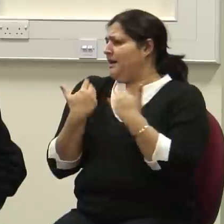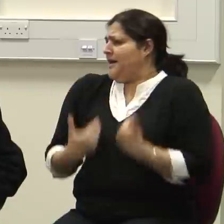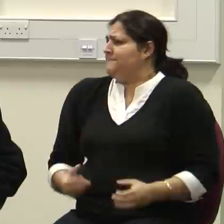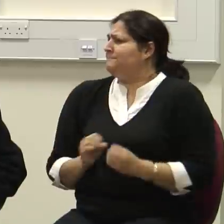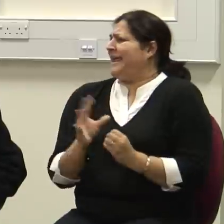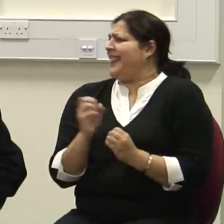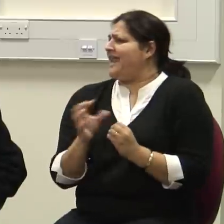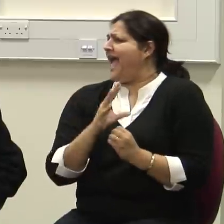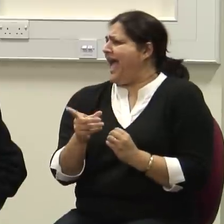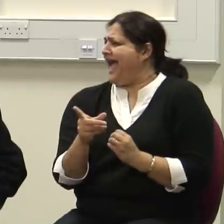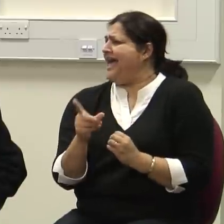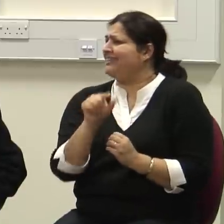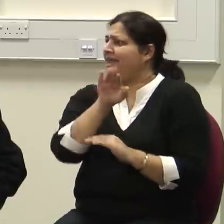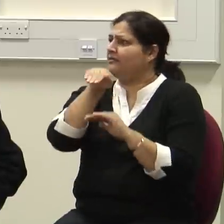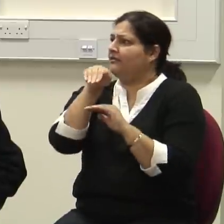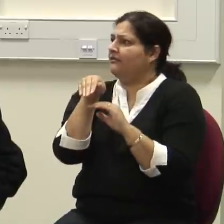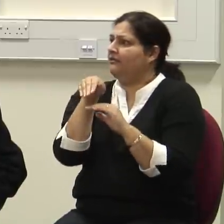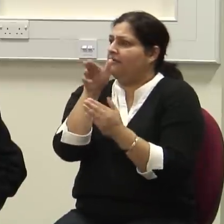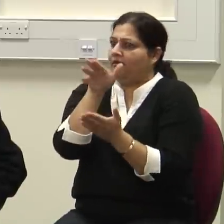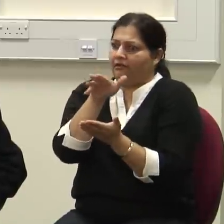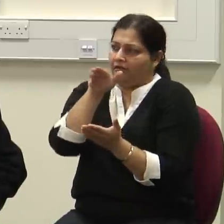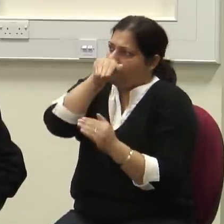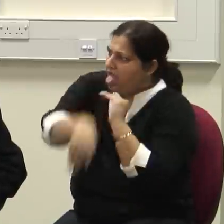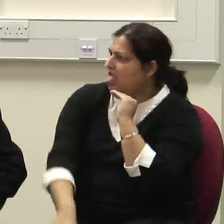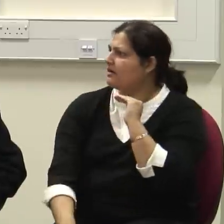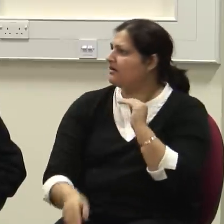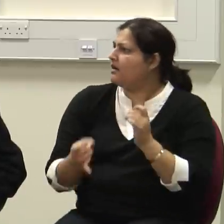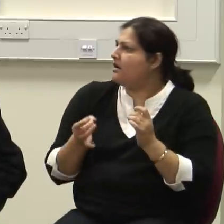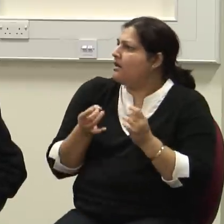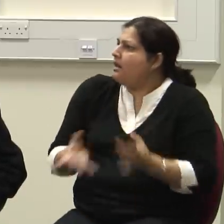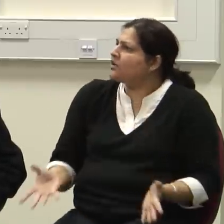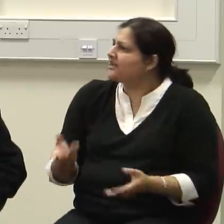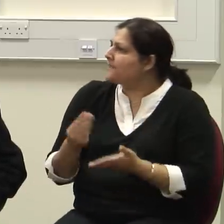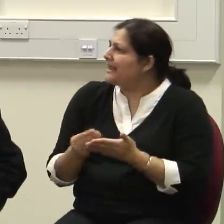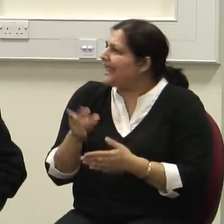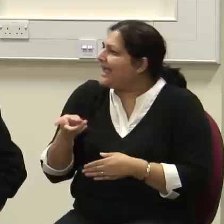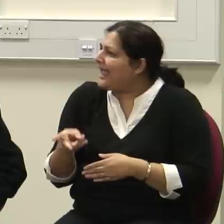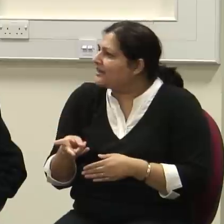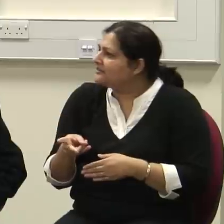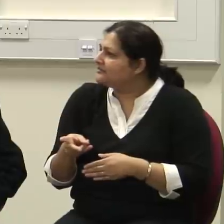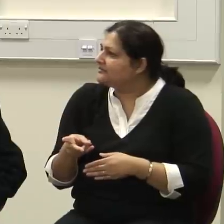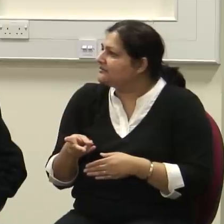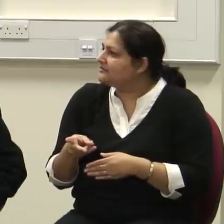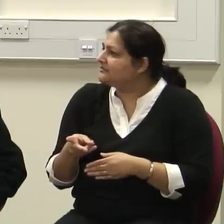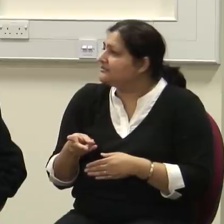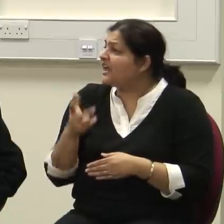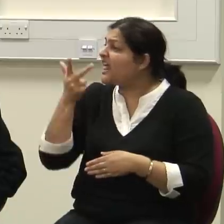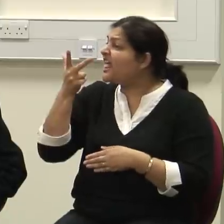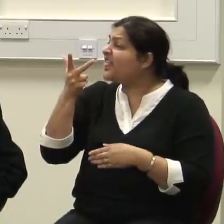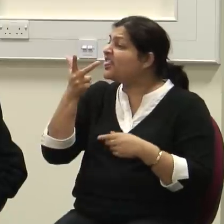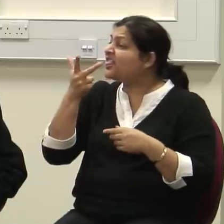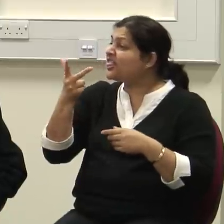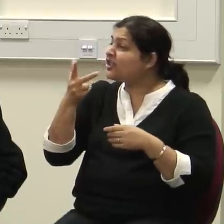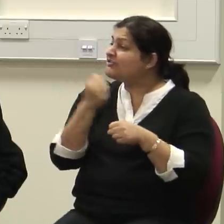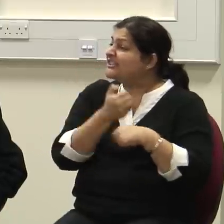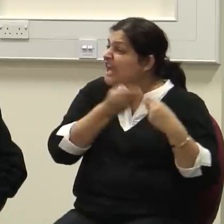that's another American saying. From rags to riches and back again in three generations. From rags to riches and back